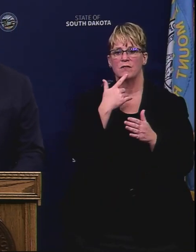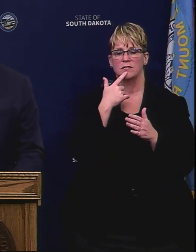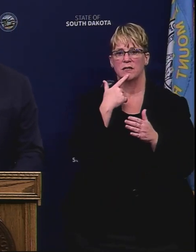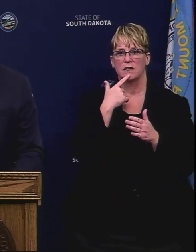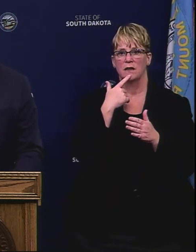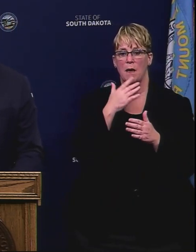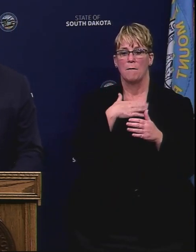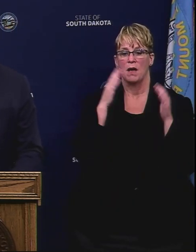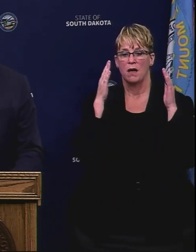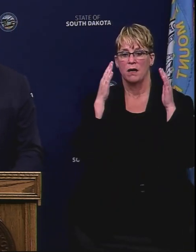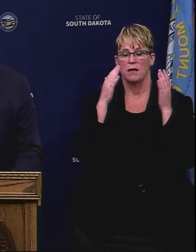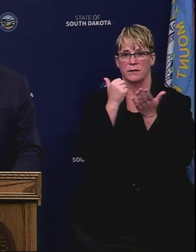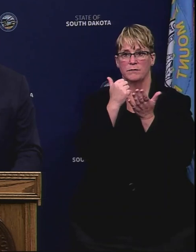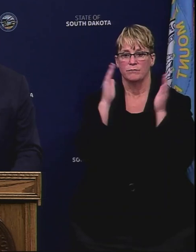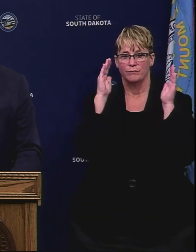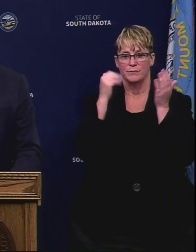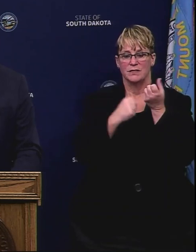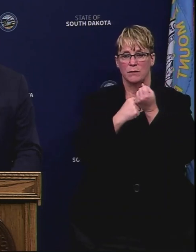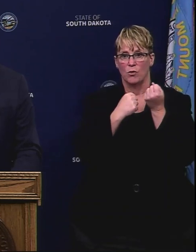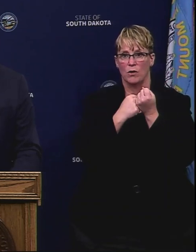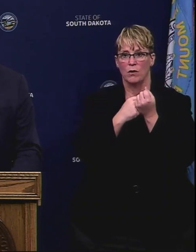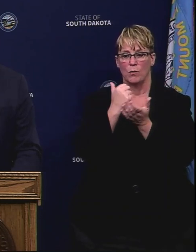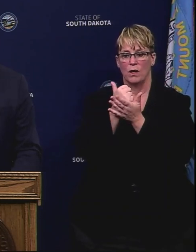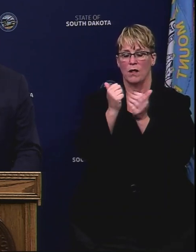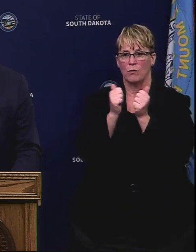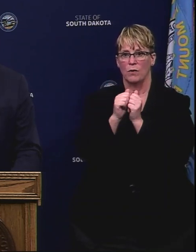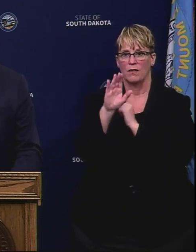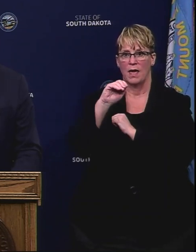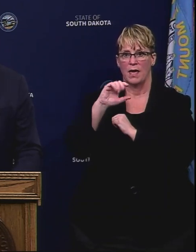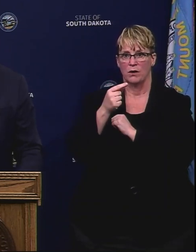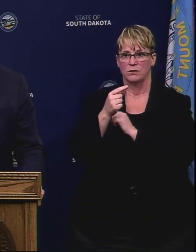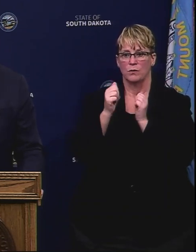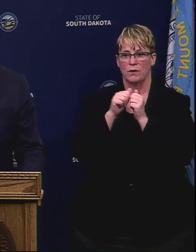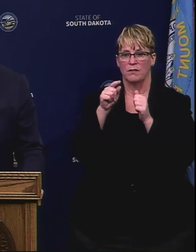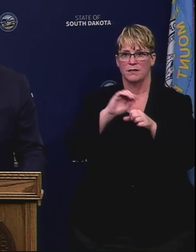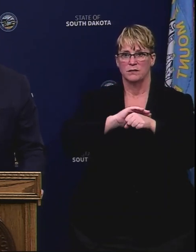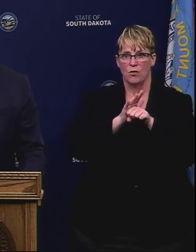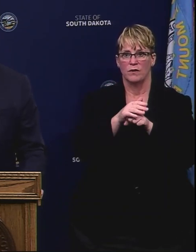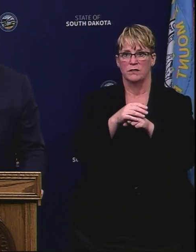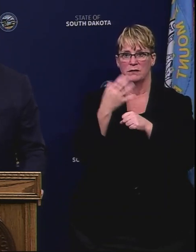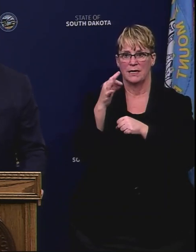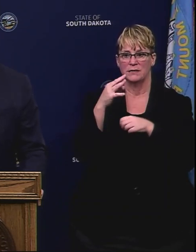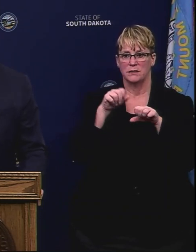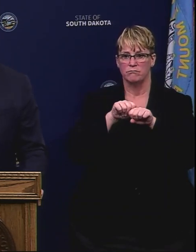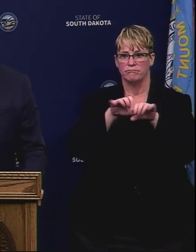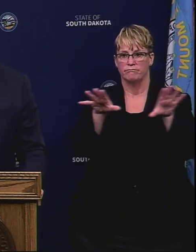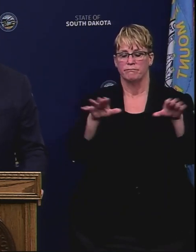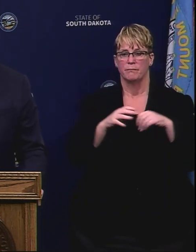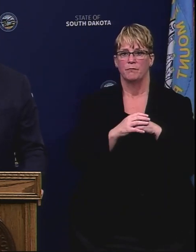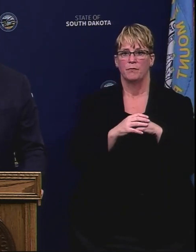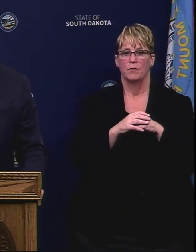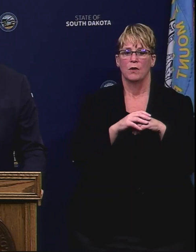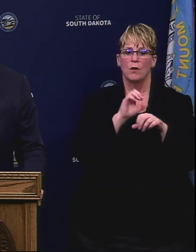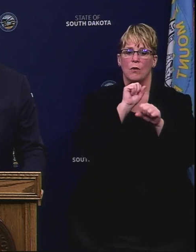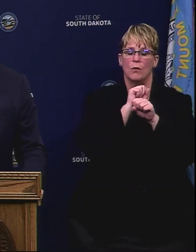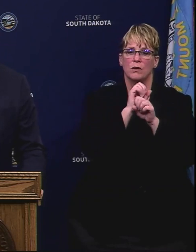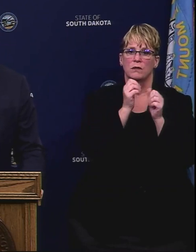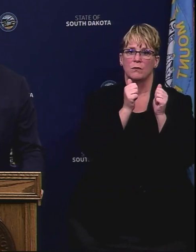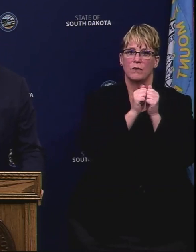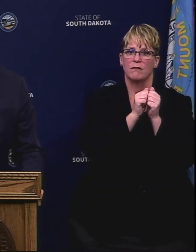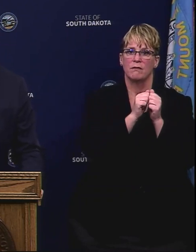state's Ag industry turn the corner following this pandemic. Working to help our meat producers